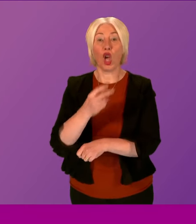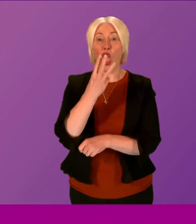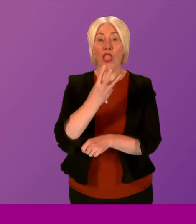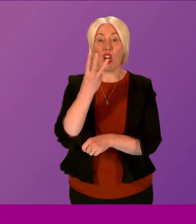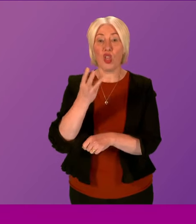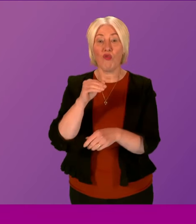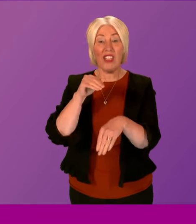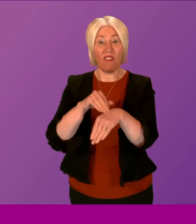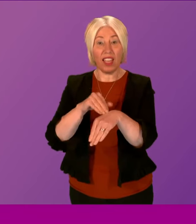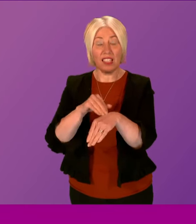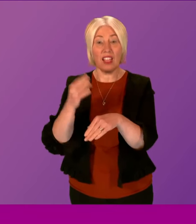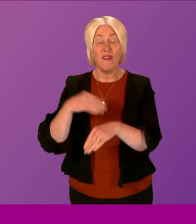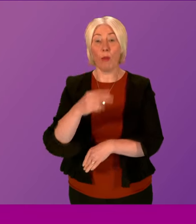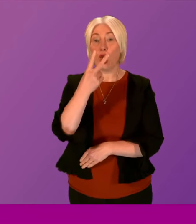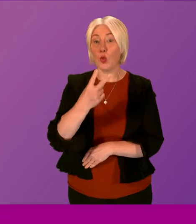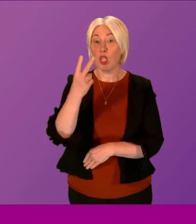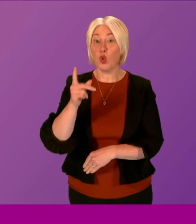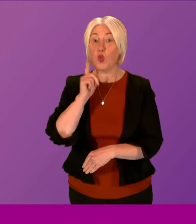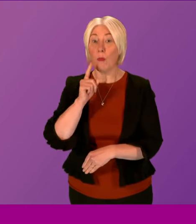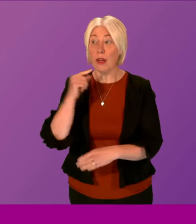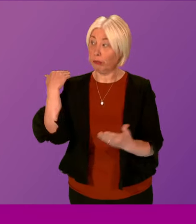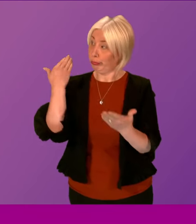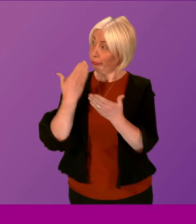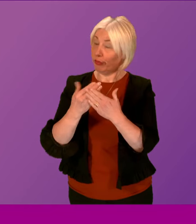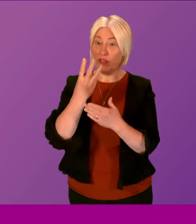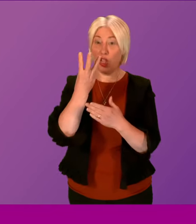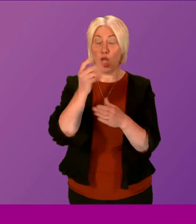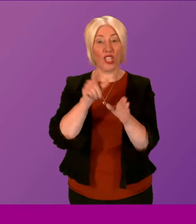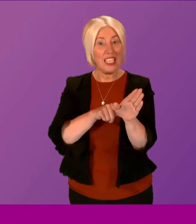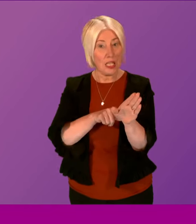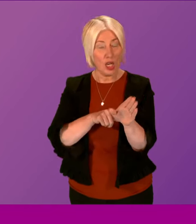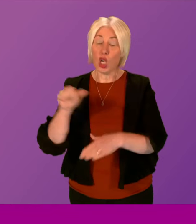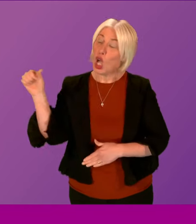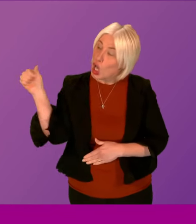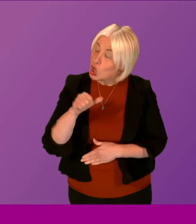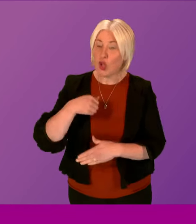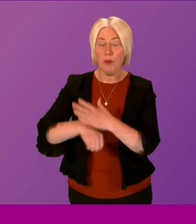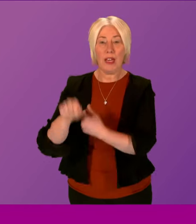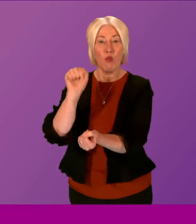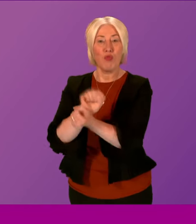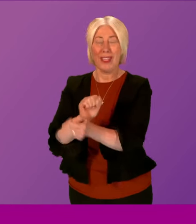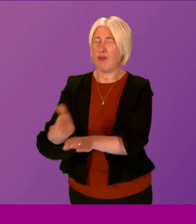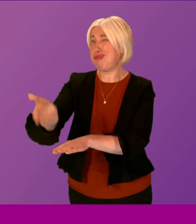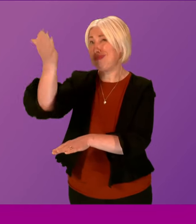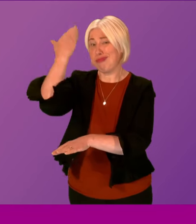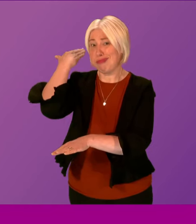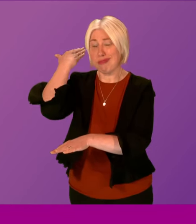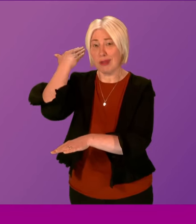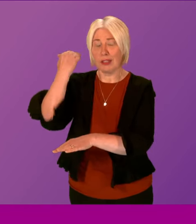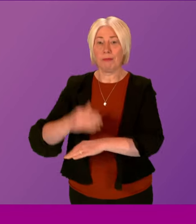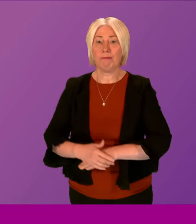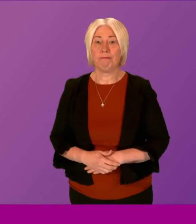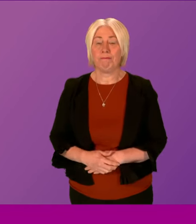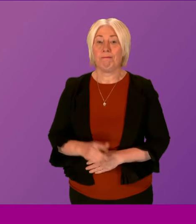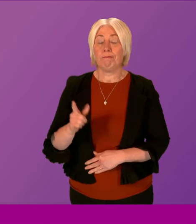women committed over three decades. He should have been behind bars years ago. This is